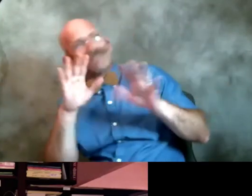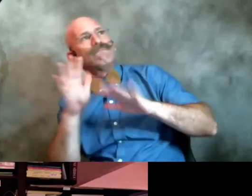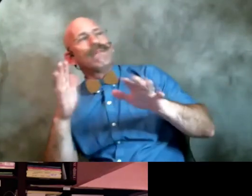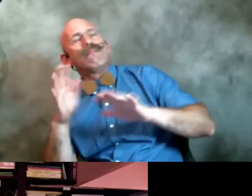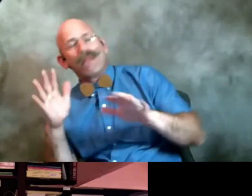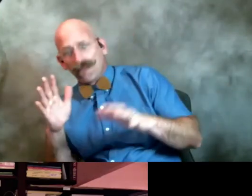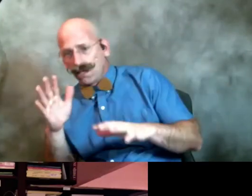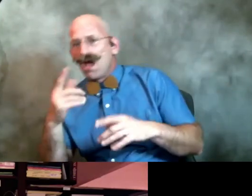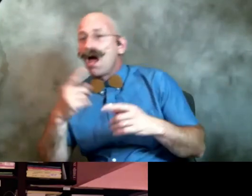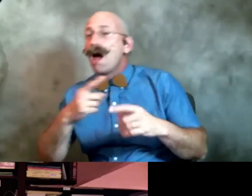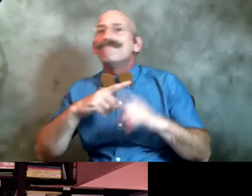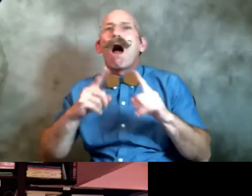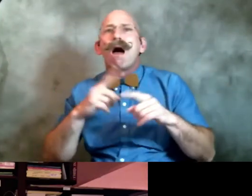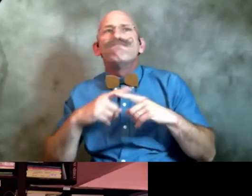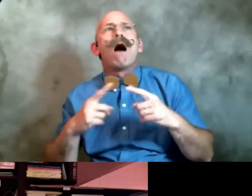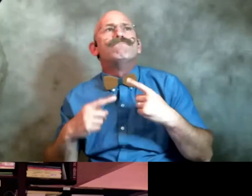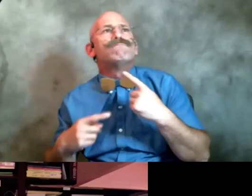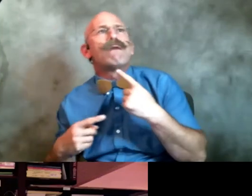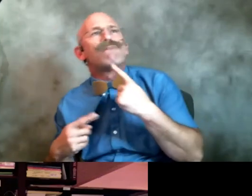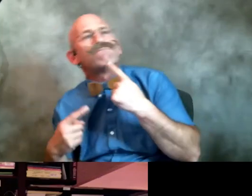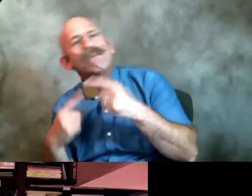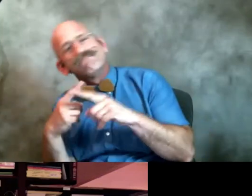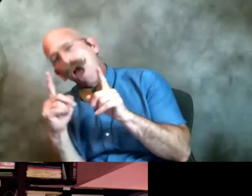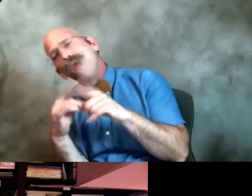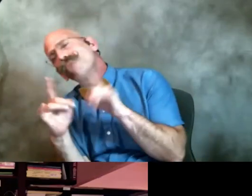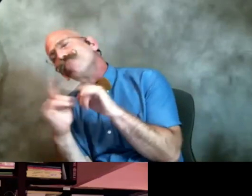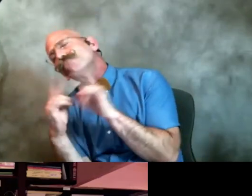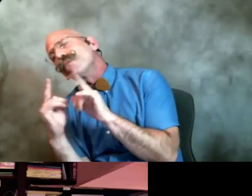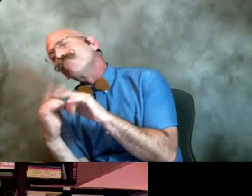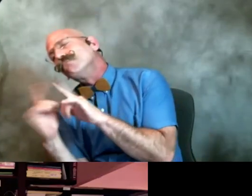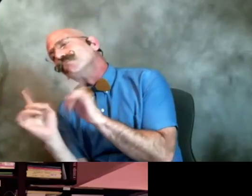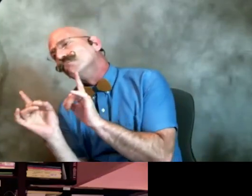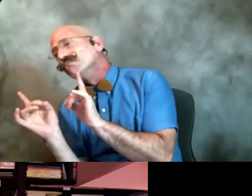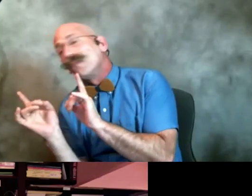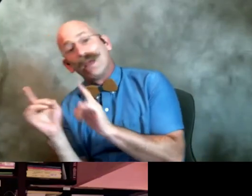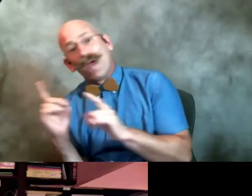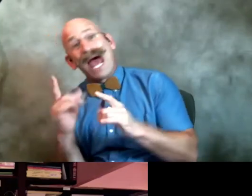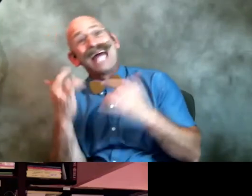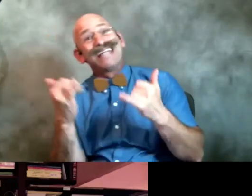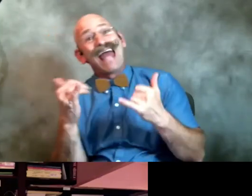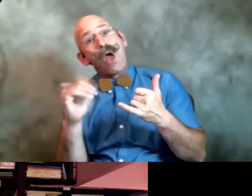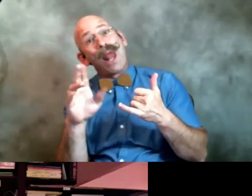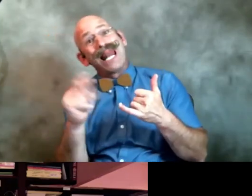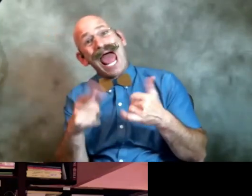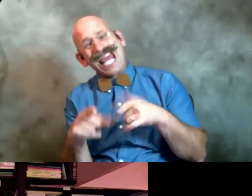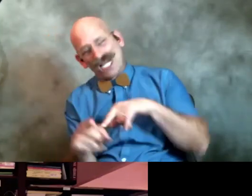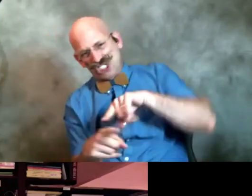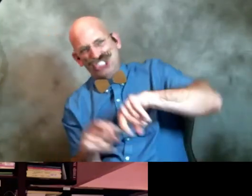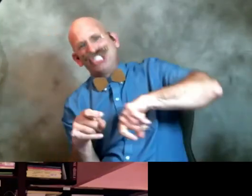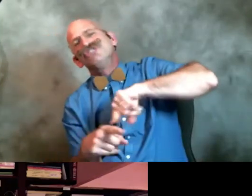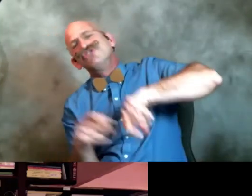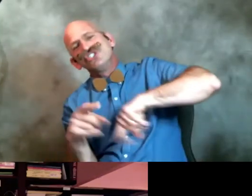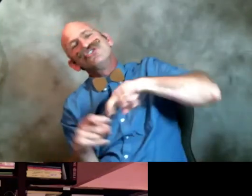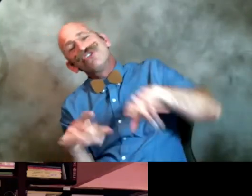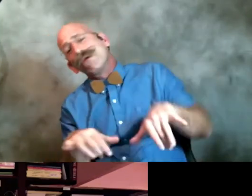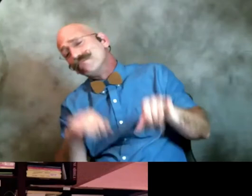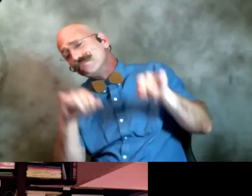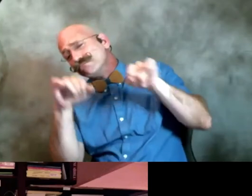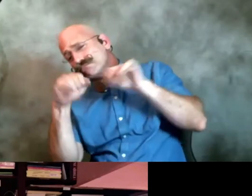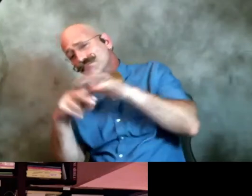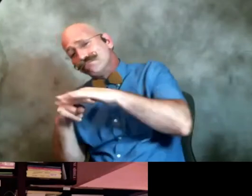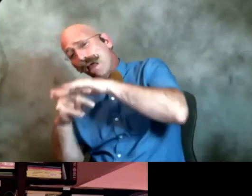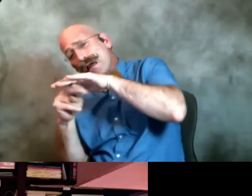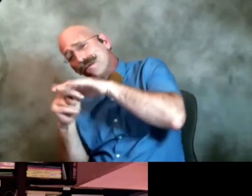but but but but now his legs are running under the comforter like those